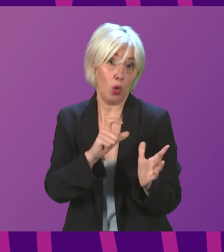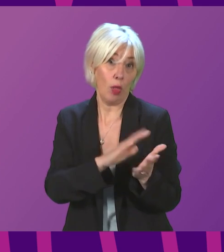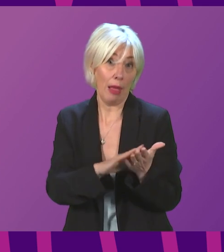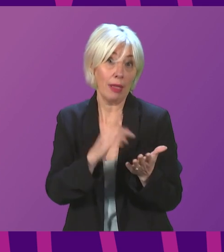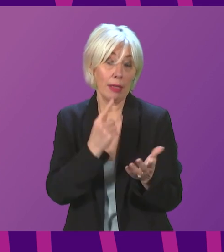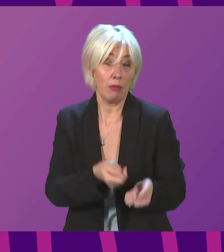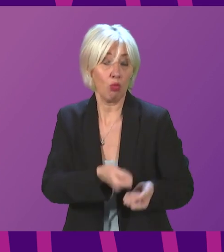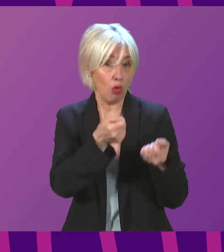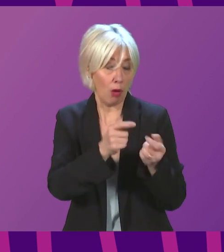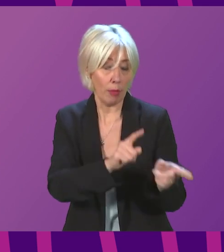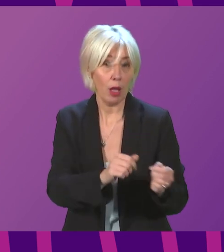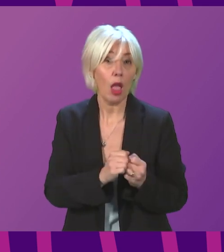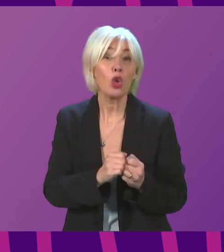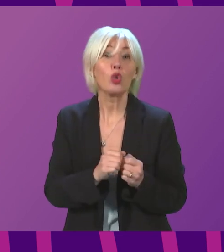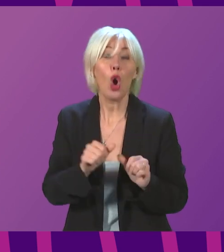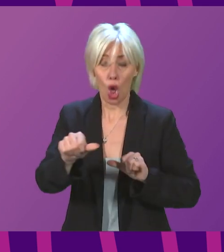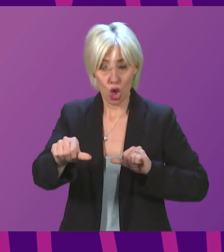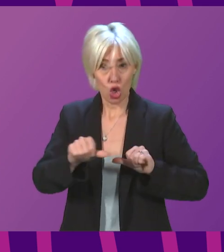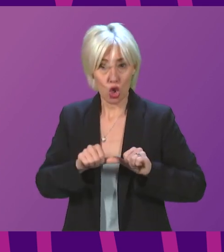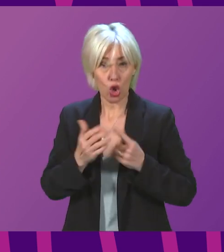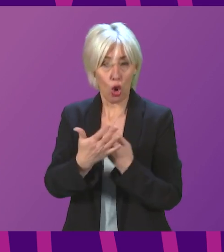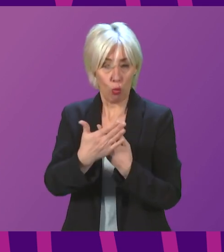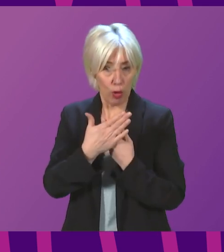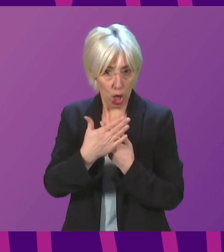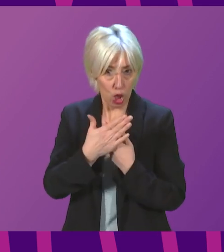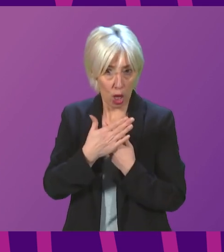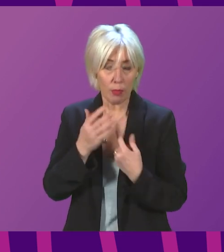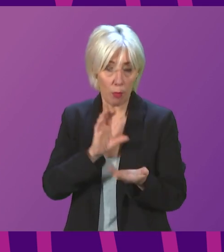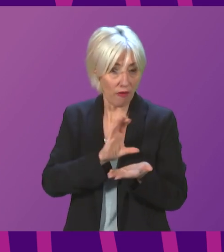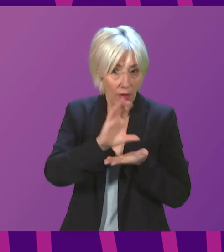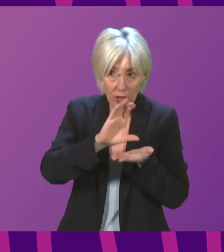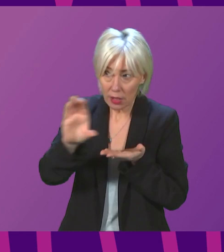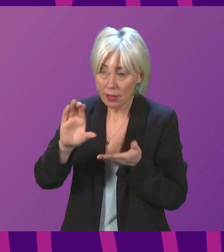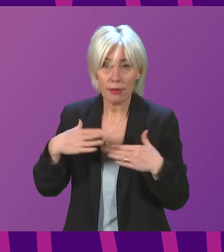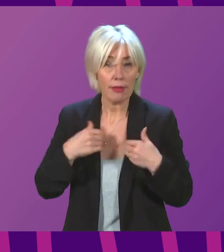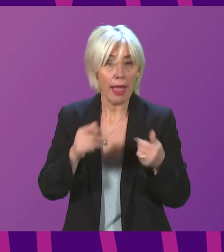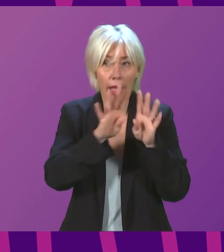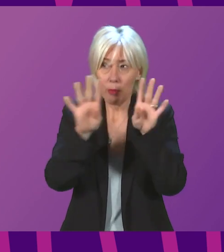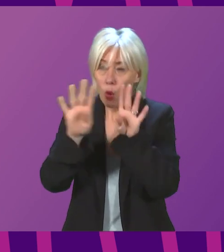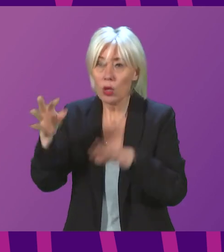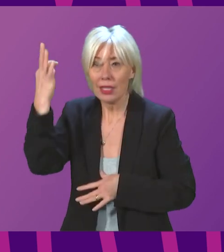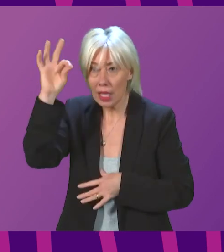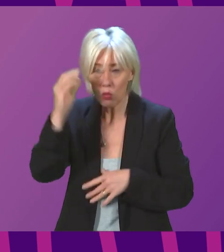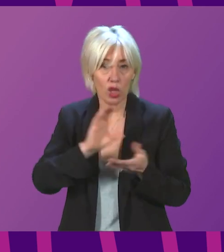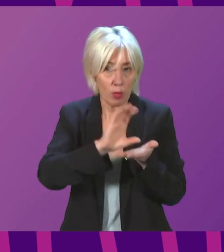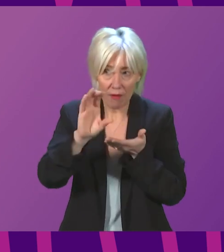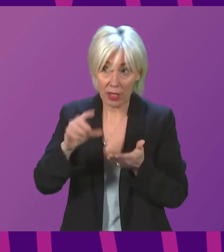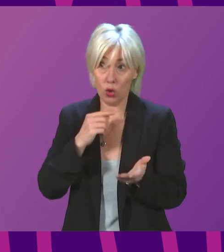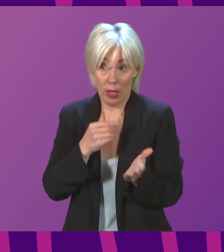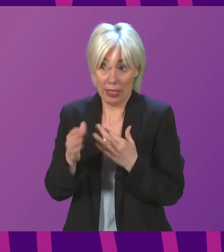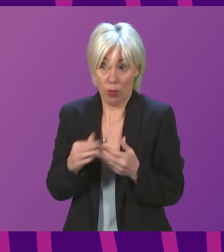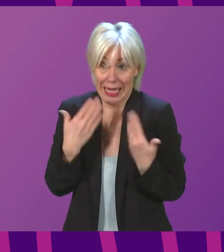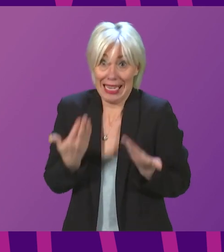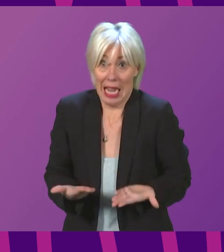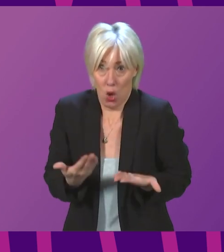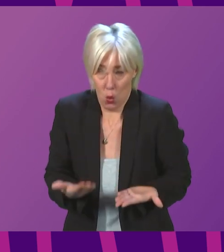addressing. So there are short-term pressures that we are funding health boards and local authorities to deal with now. While